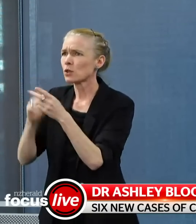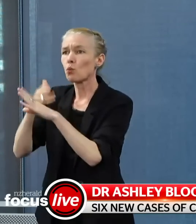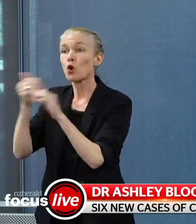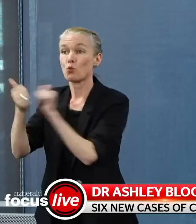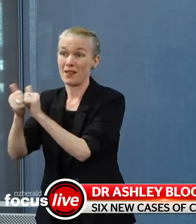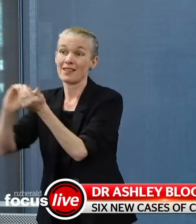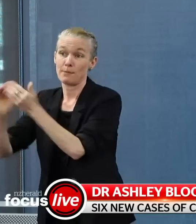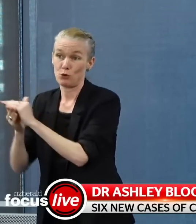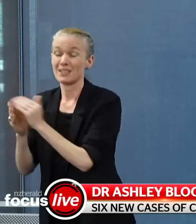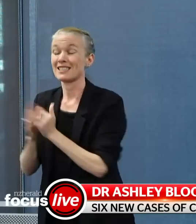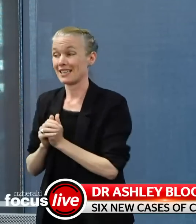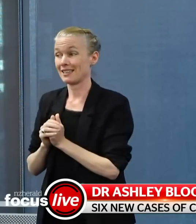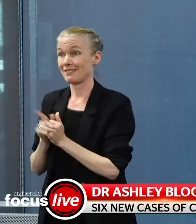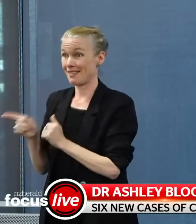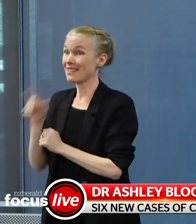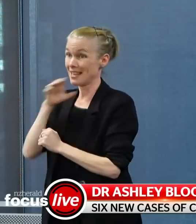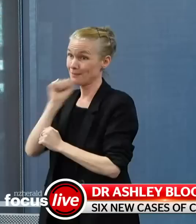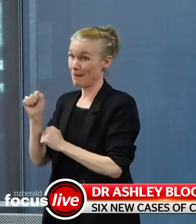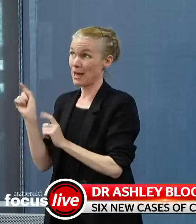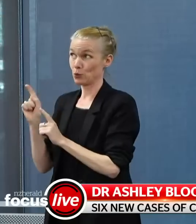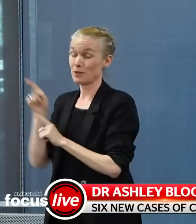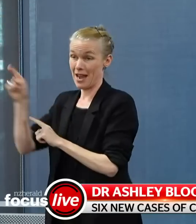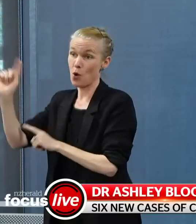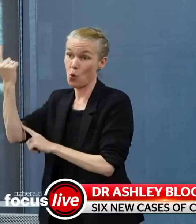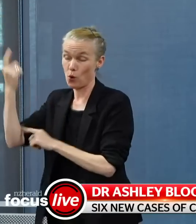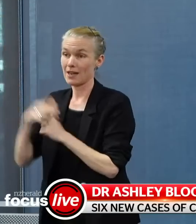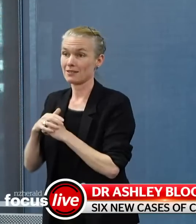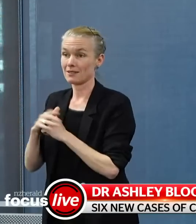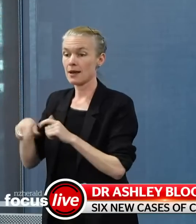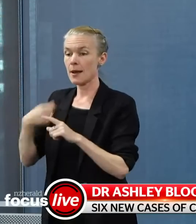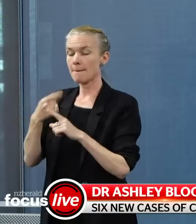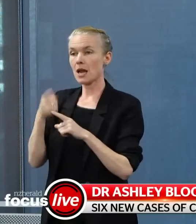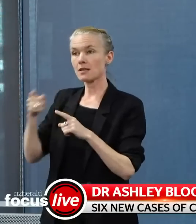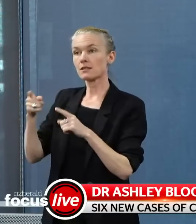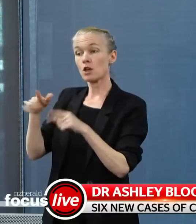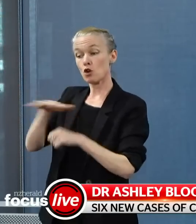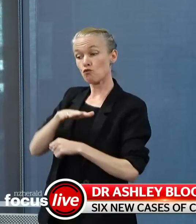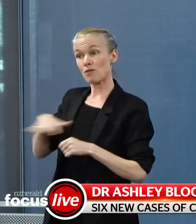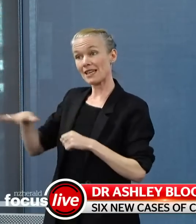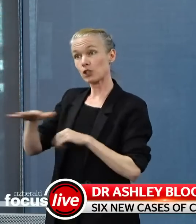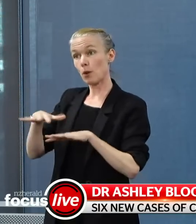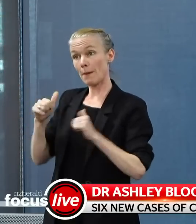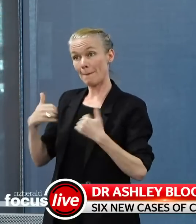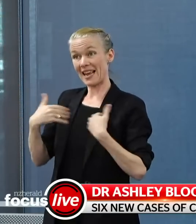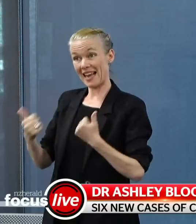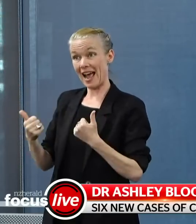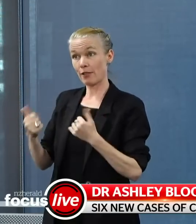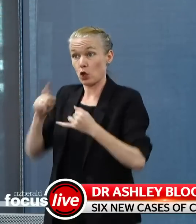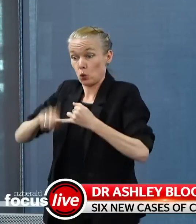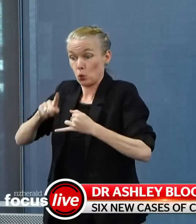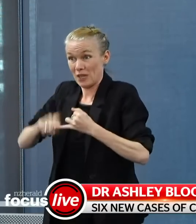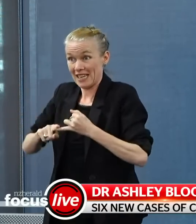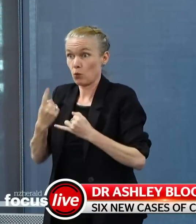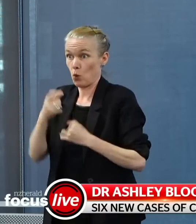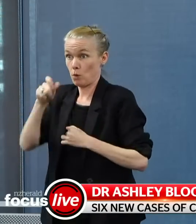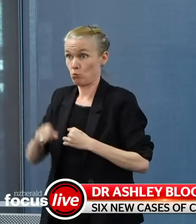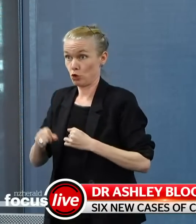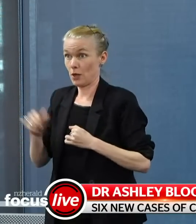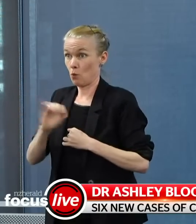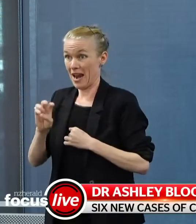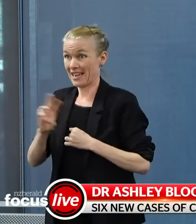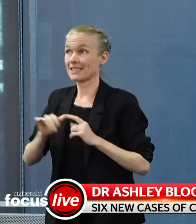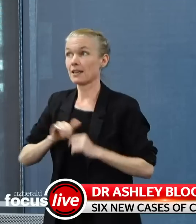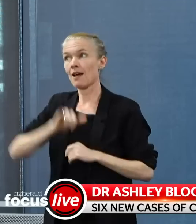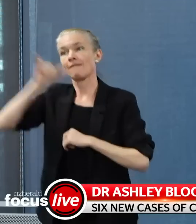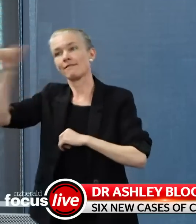So he's up there today. Also, someone from the regional public health unit has gone up as well to support and see what other relief